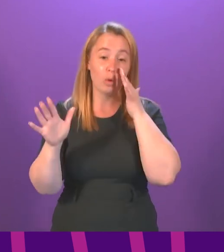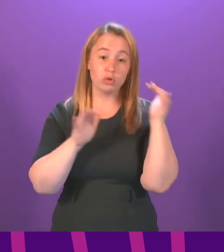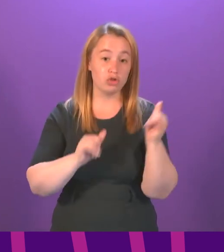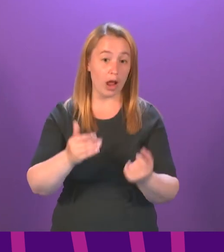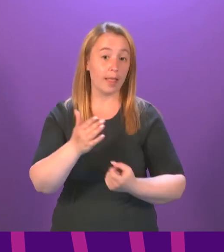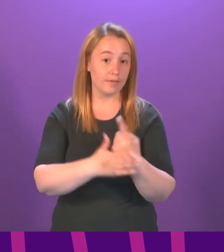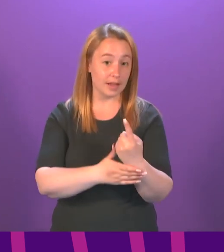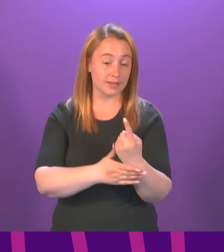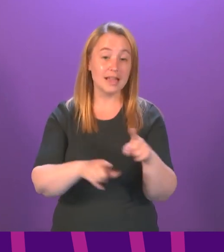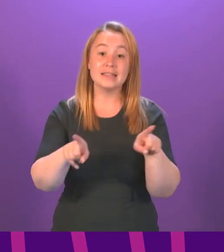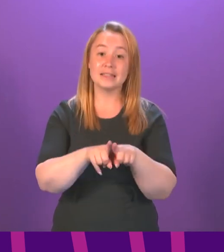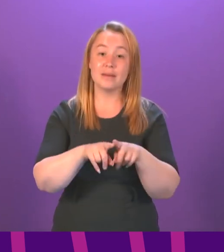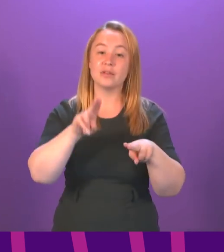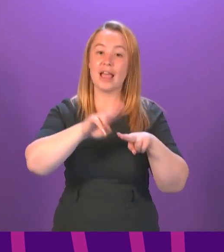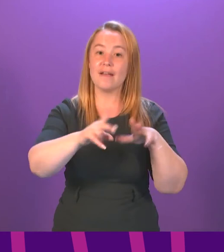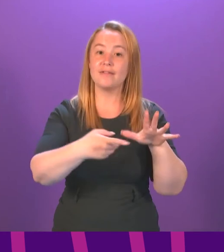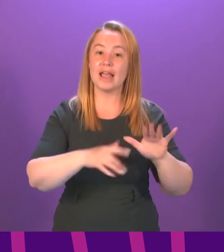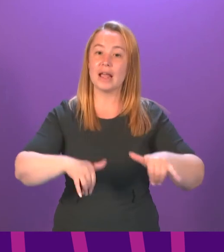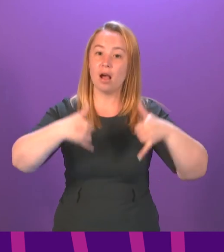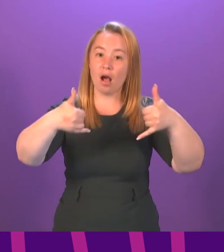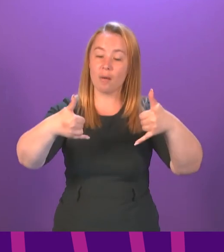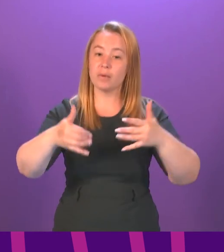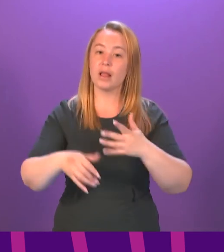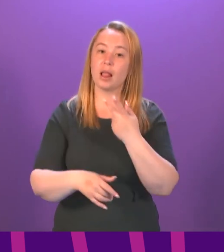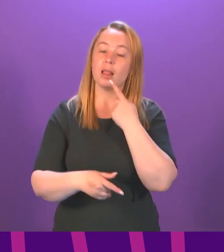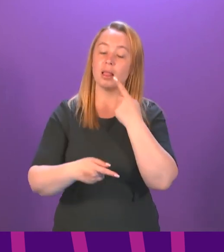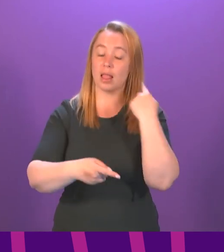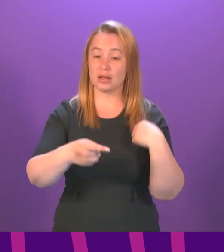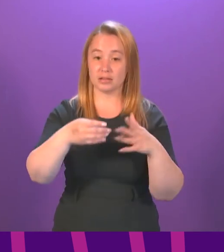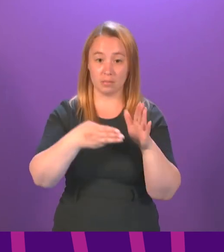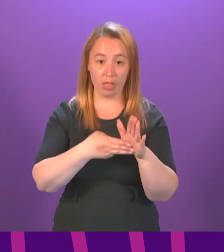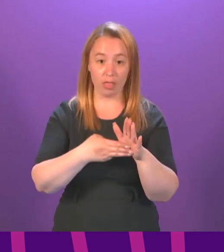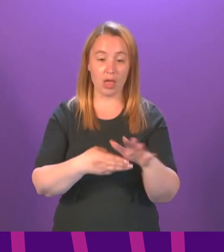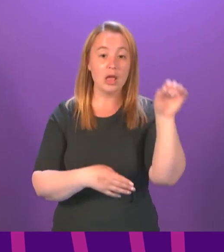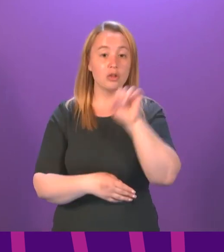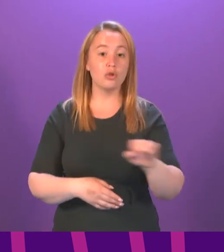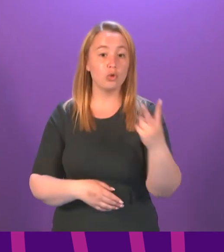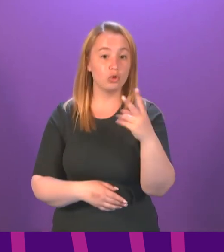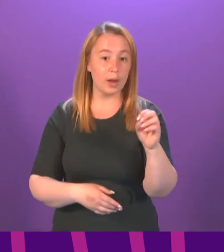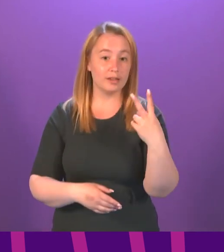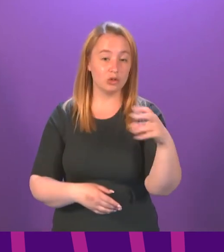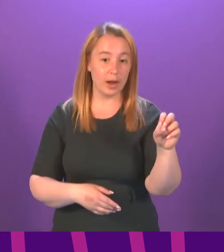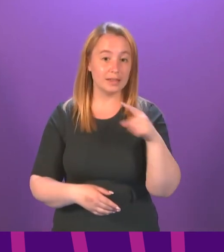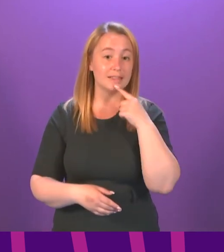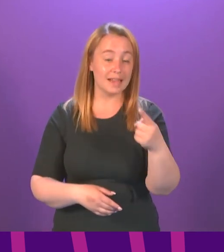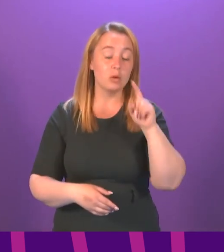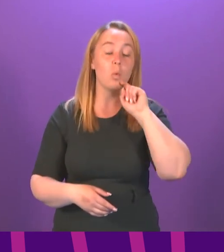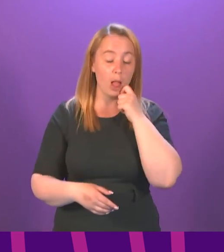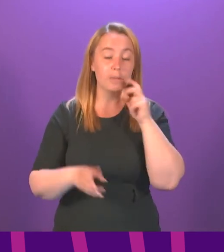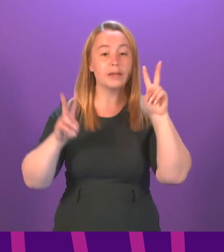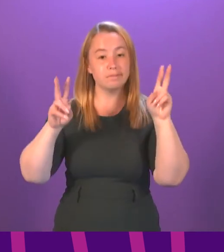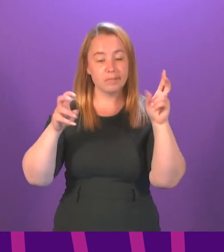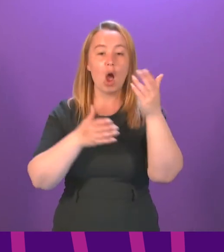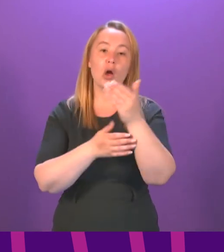including entry to the FA Cup final last month. These Euro 2020 events are being advertised as taking place in a COVID secure environment.